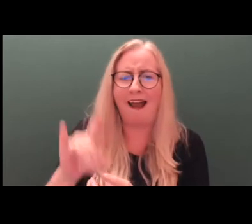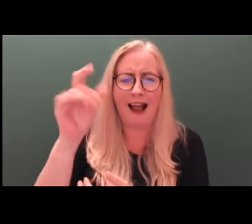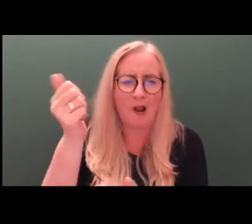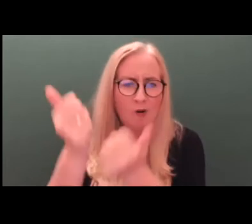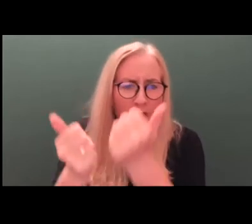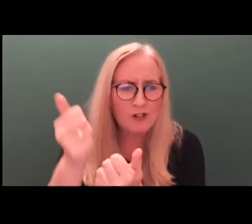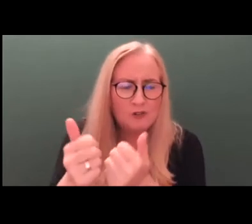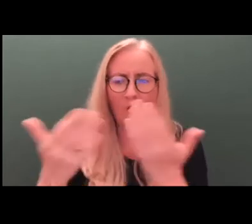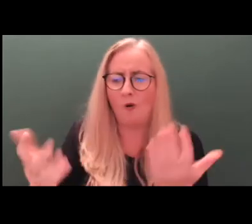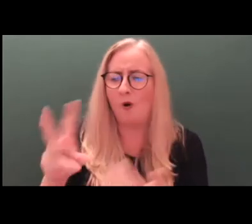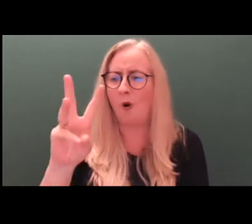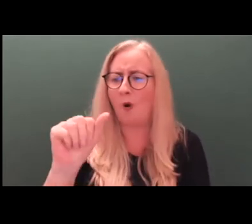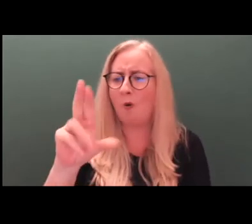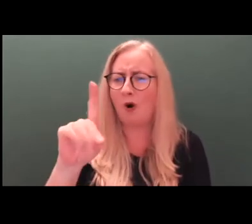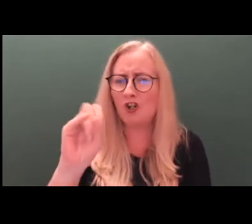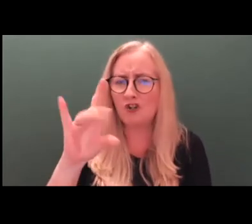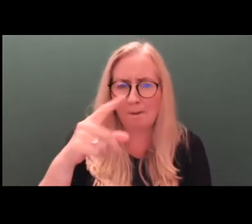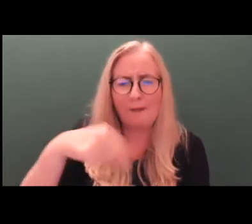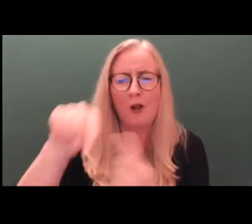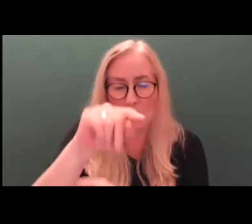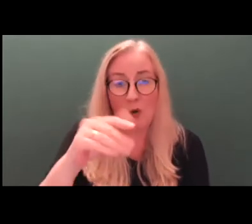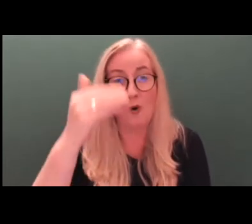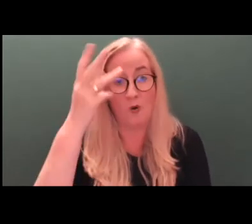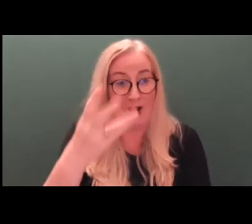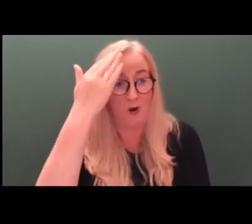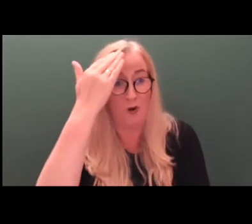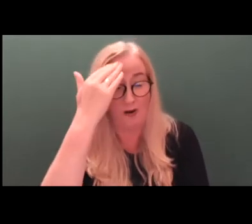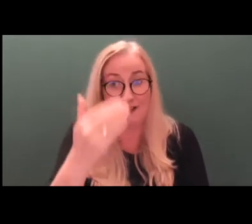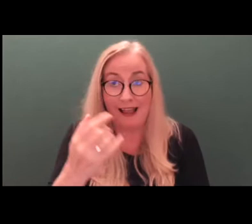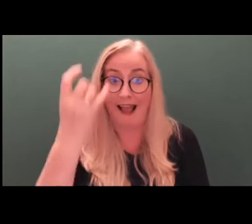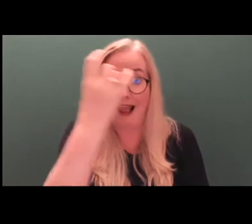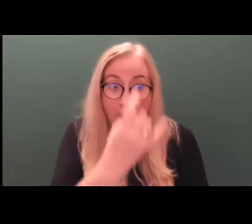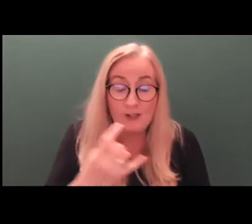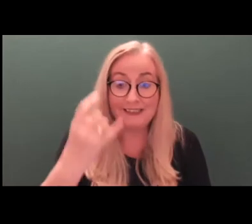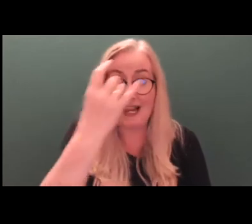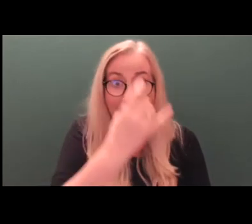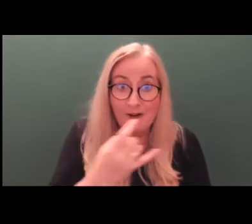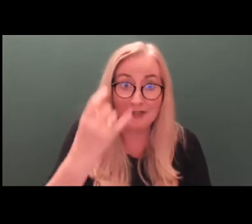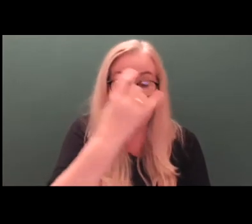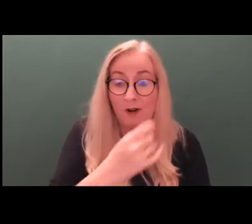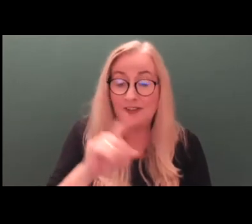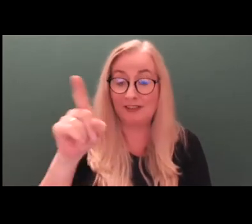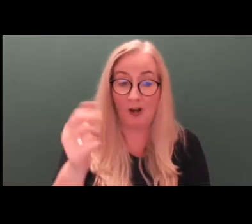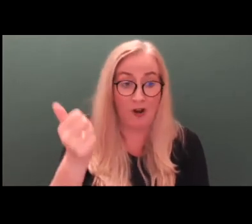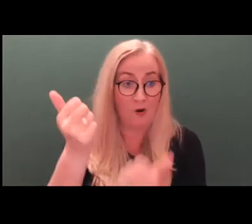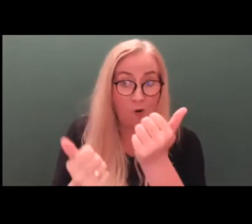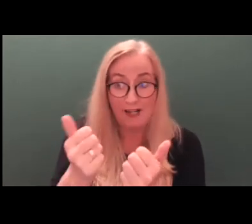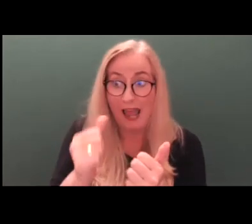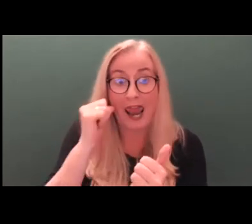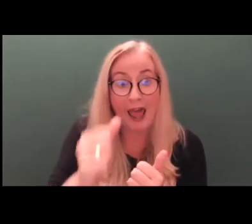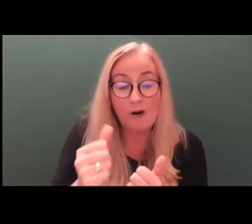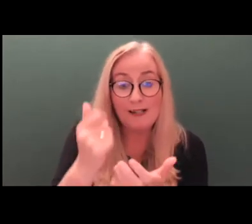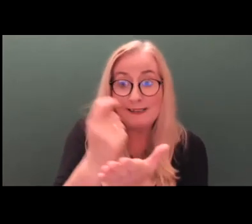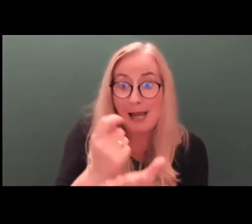will appreciate the hours of judicial time that will be needed to allow the Court to